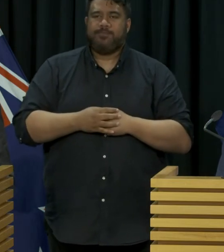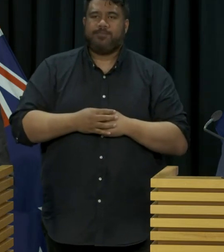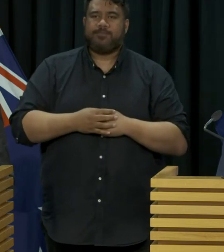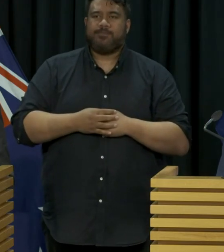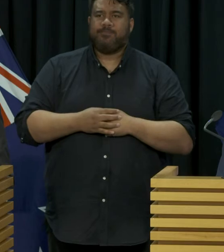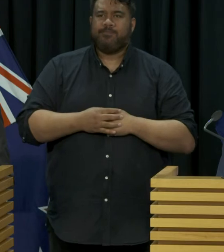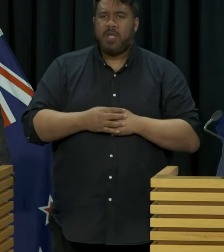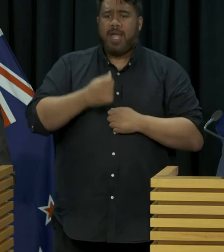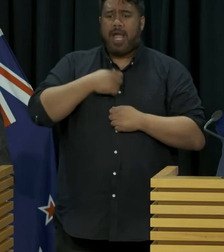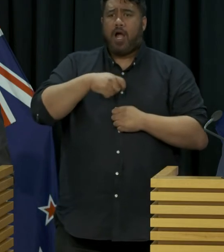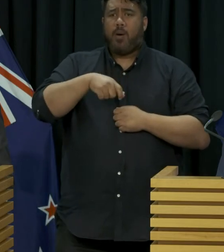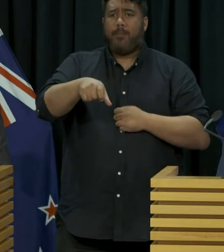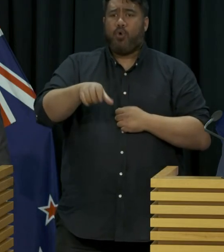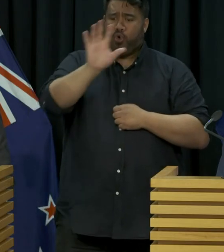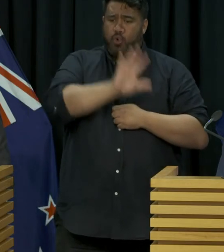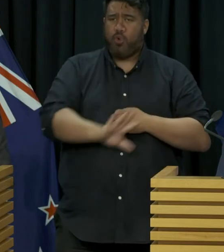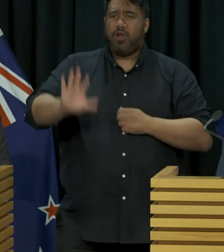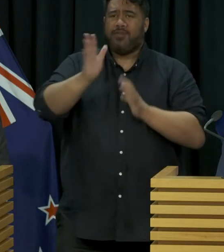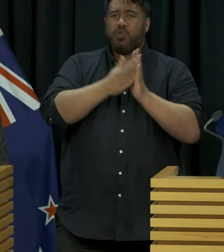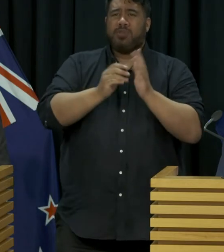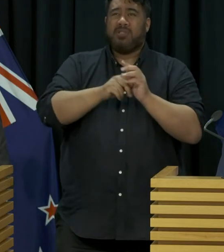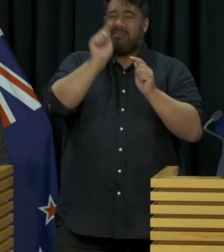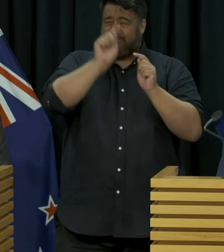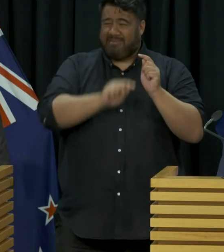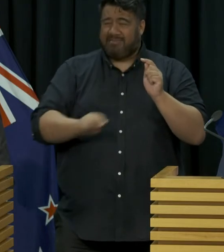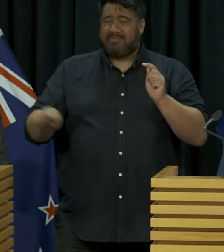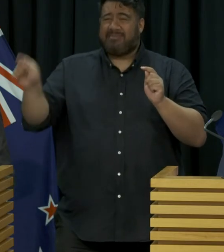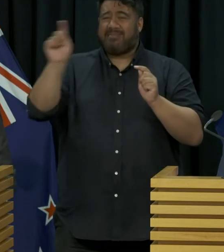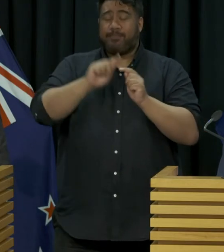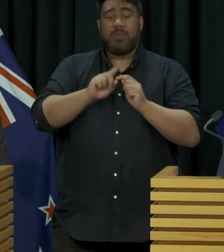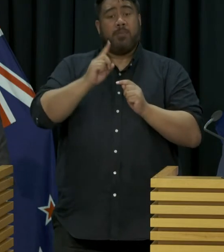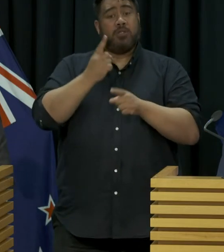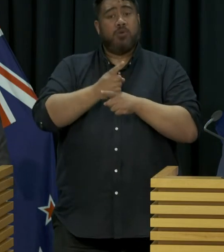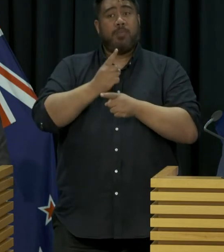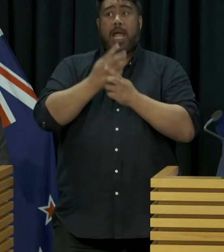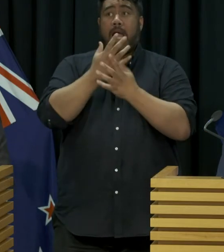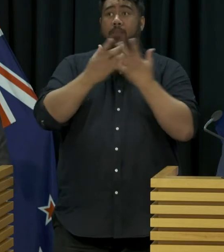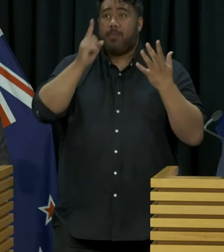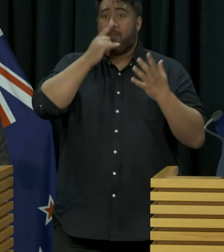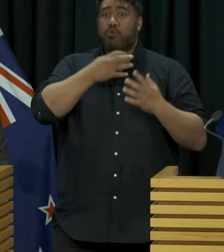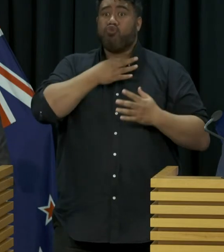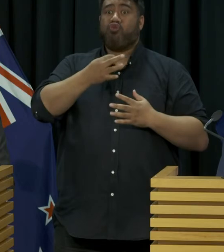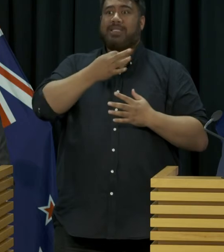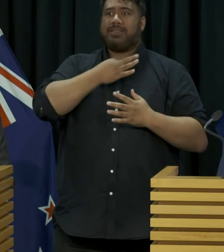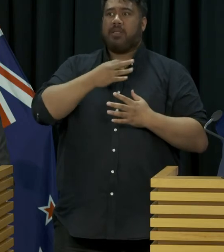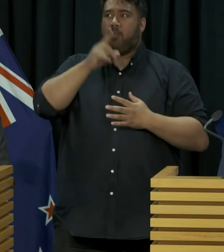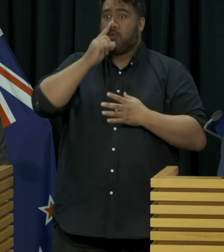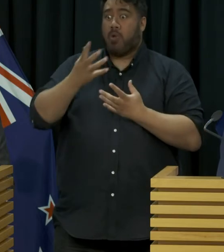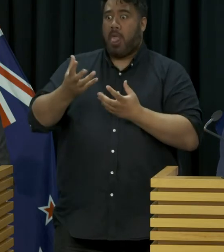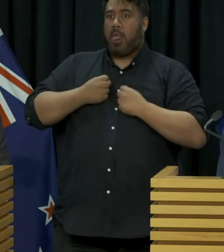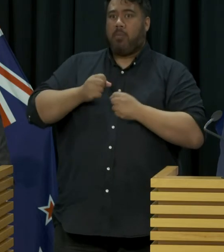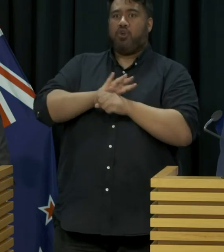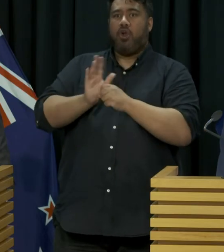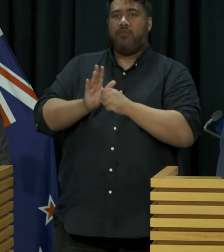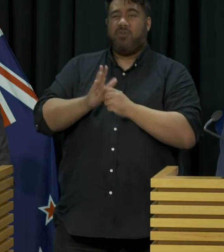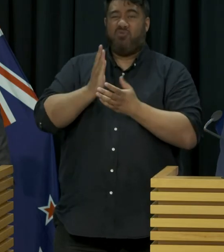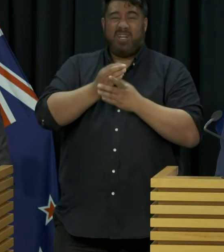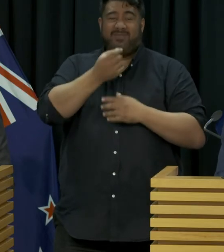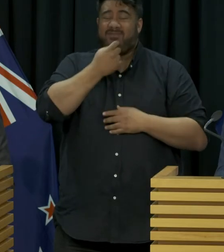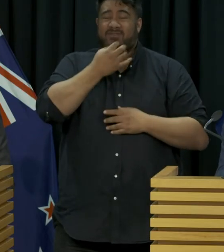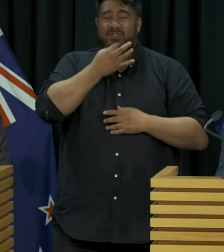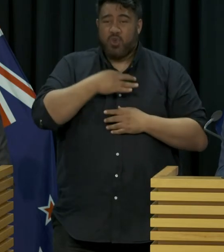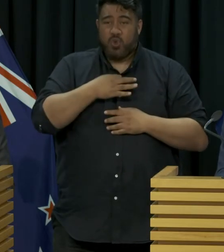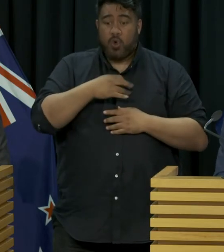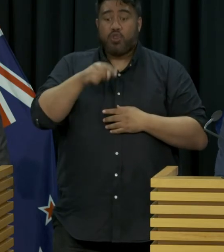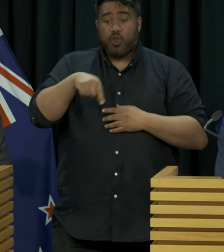up and down the country every day, the proportion of those who are at risk of exposure to COVID-19 is actually a relatively small number and those people